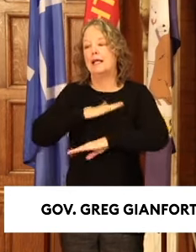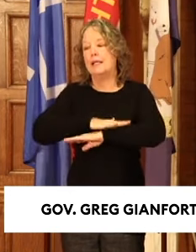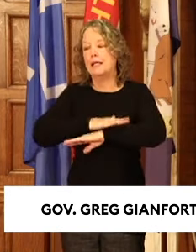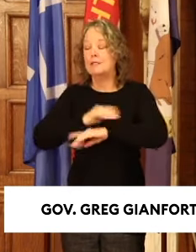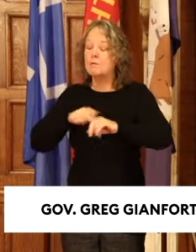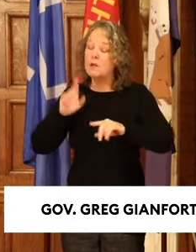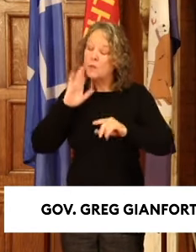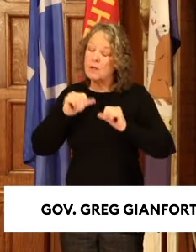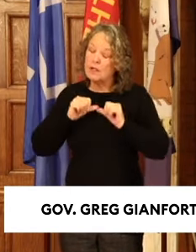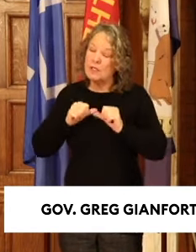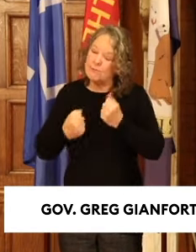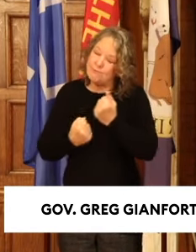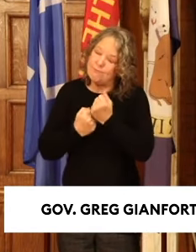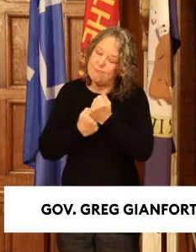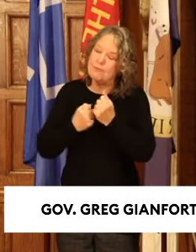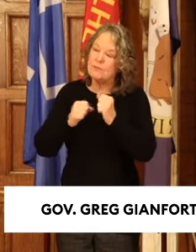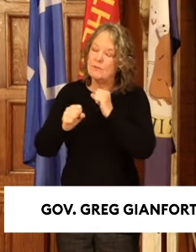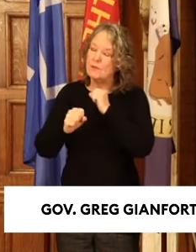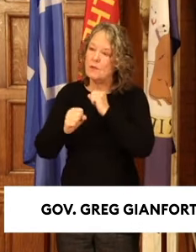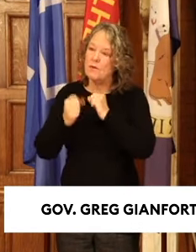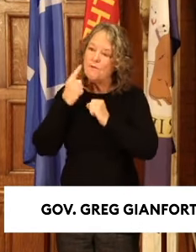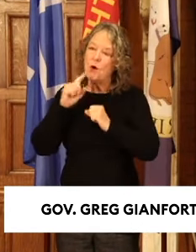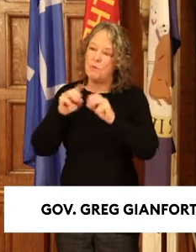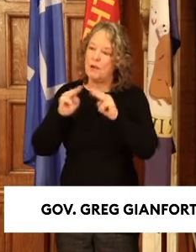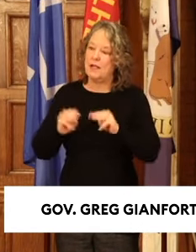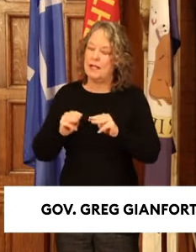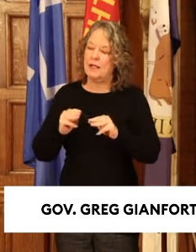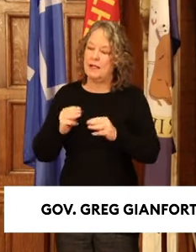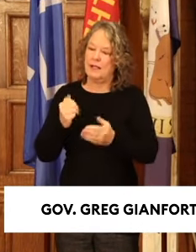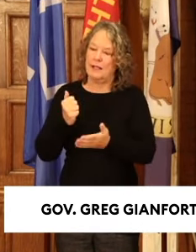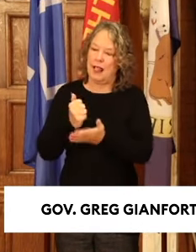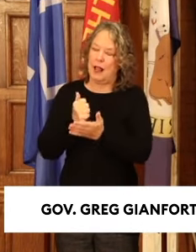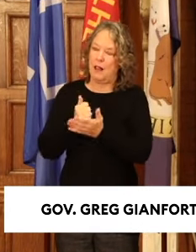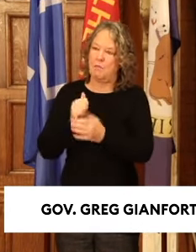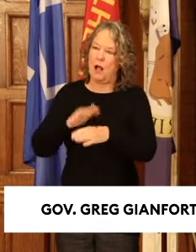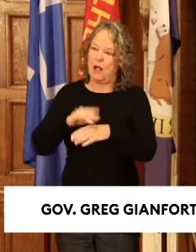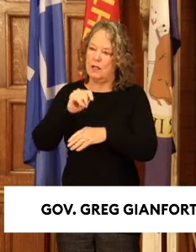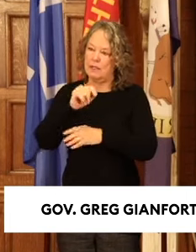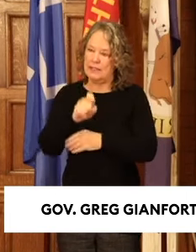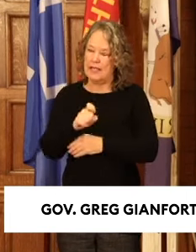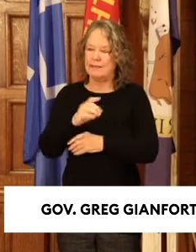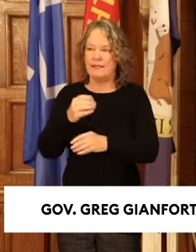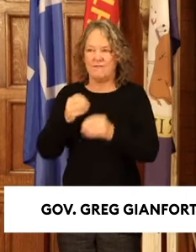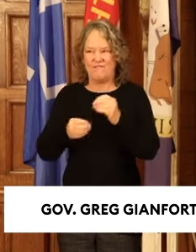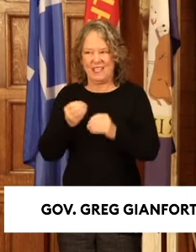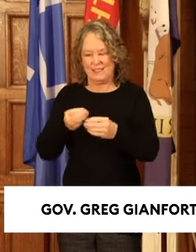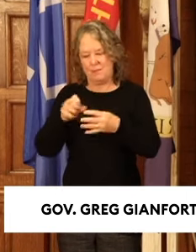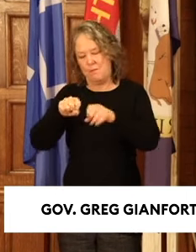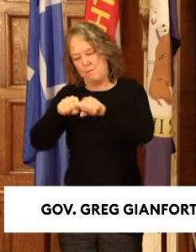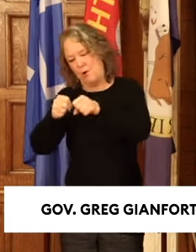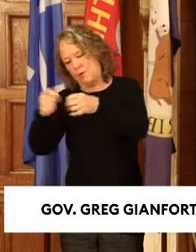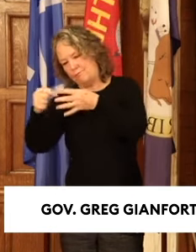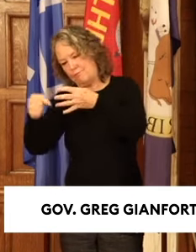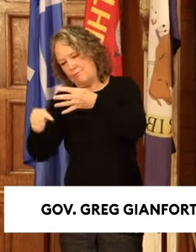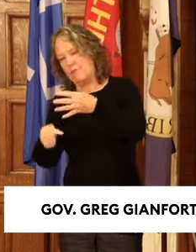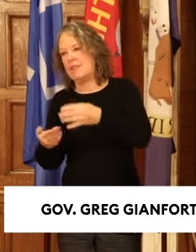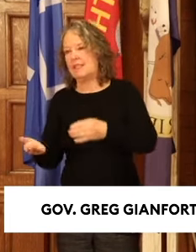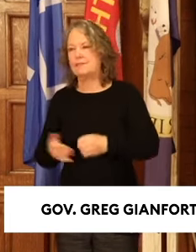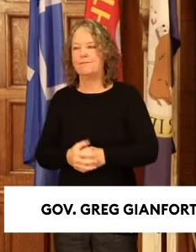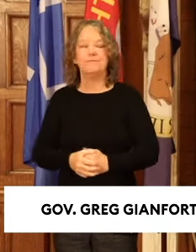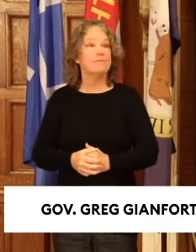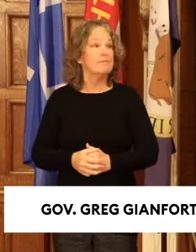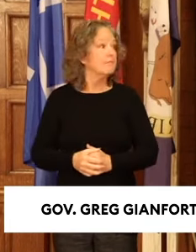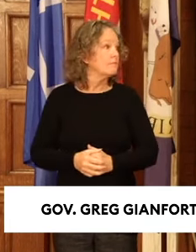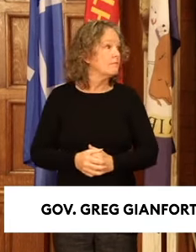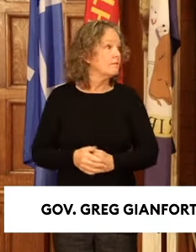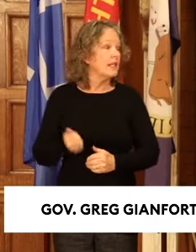to advocate to make sure we get Montanans relief on taxes and fix what's broken. Are there any online?